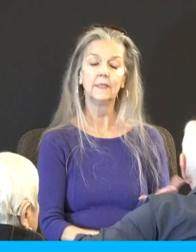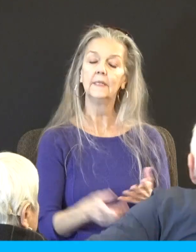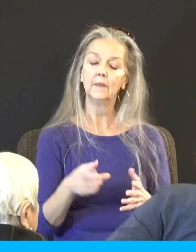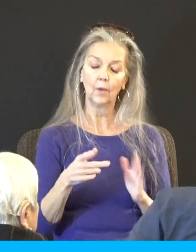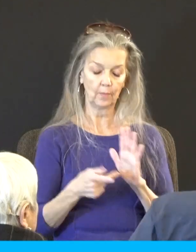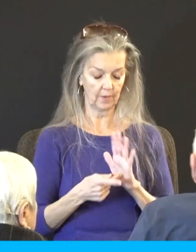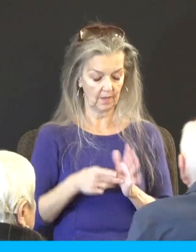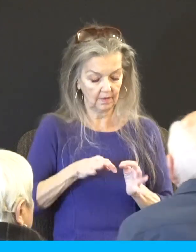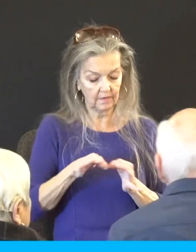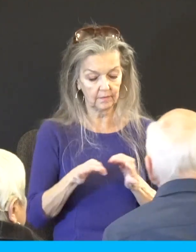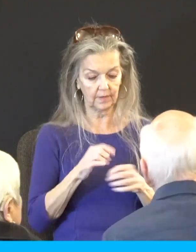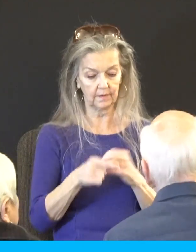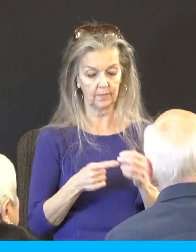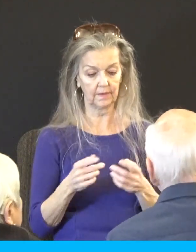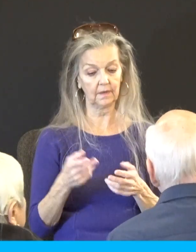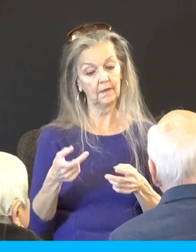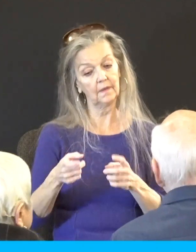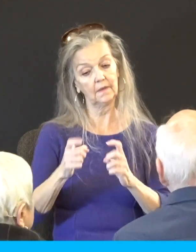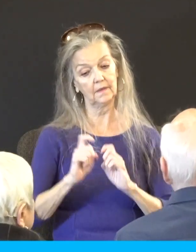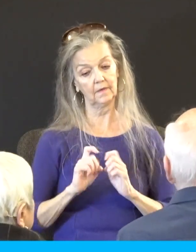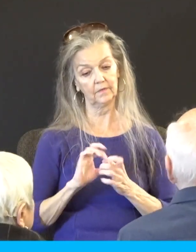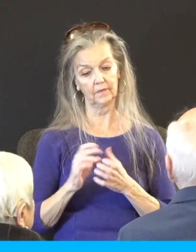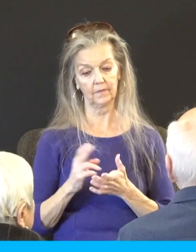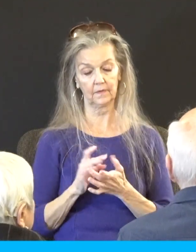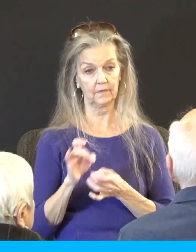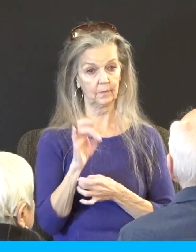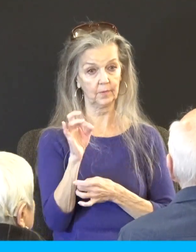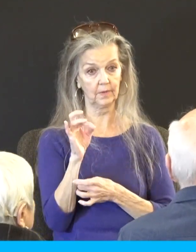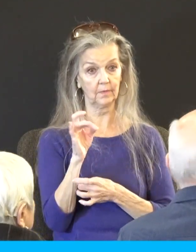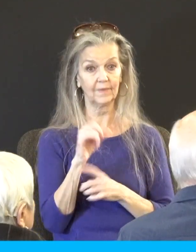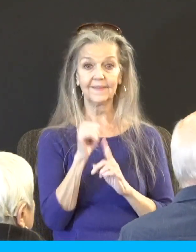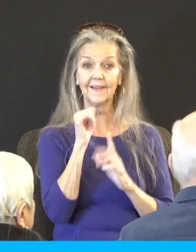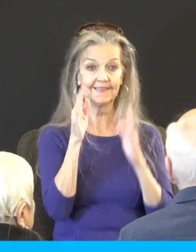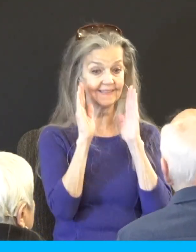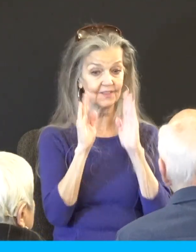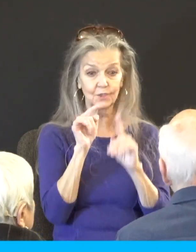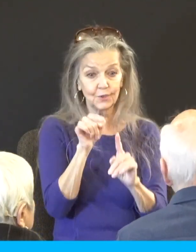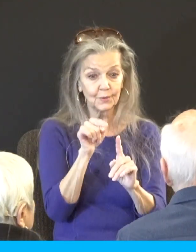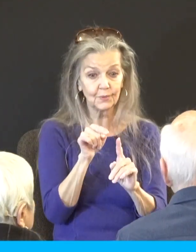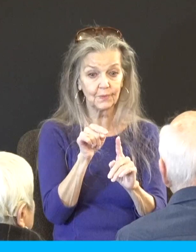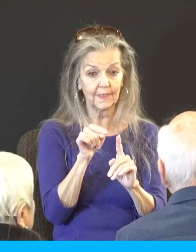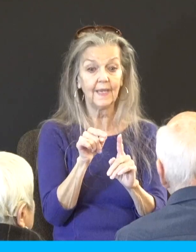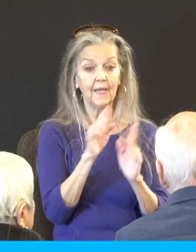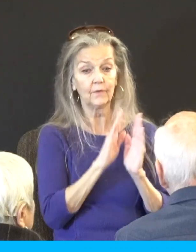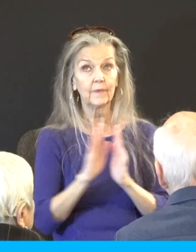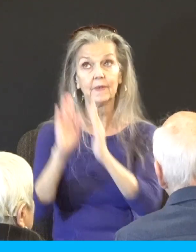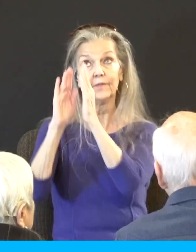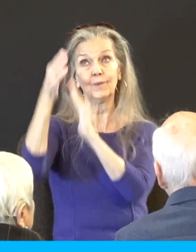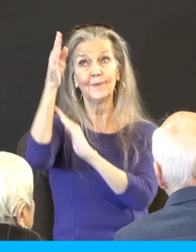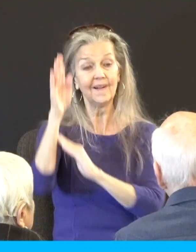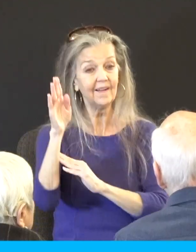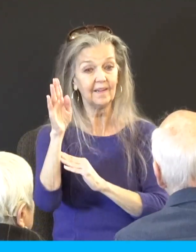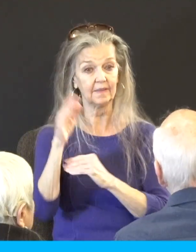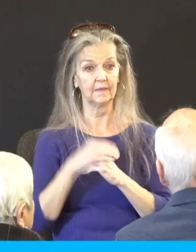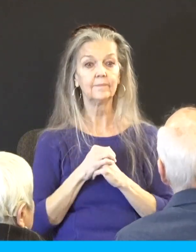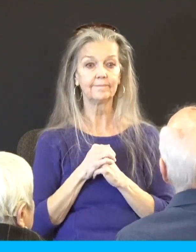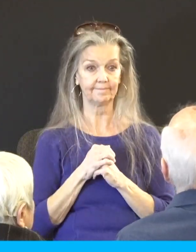Great, you have a gift of the Spirit, but it's not supposed to be drawing attention to you. It's supposed to be drawing attention to God. You know, this is the whole